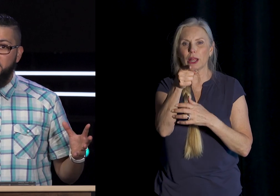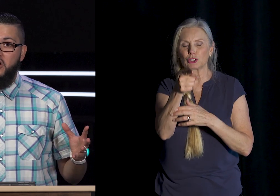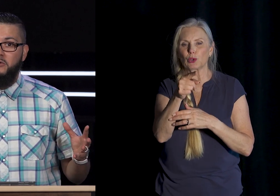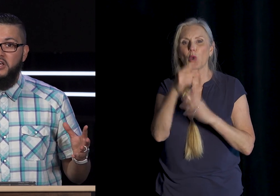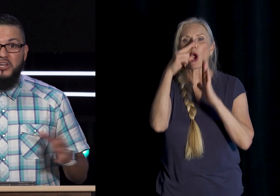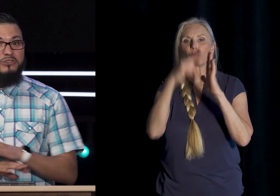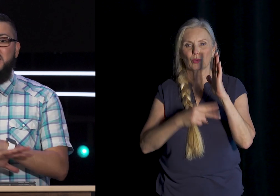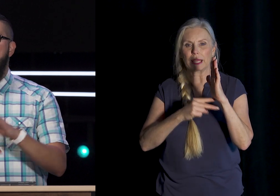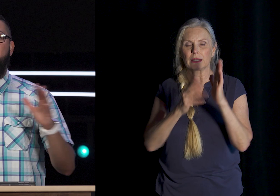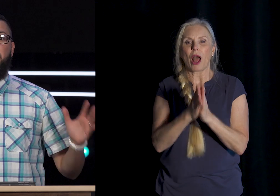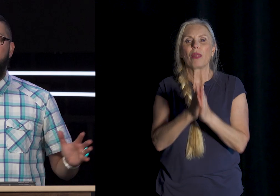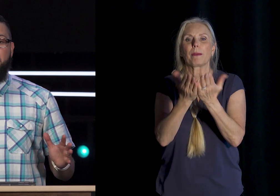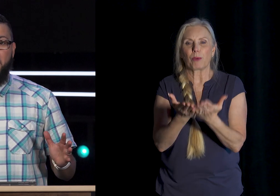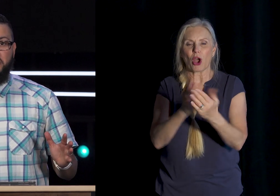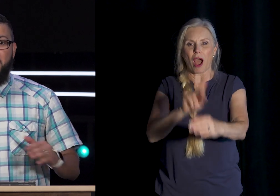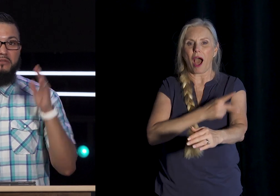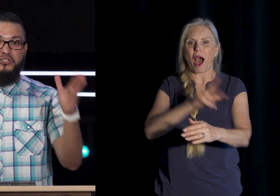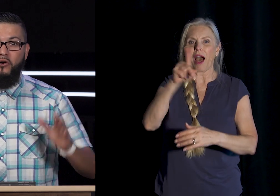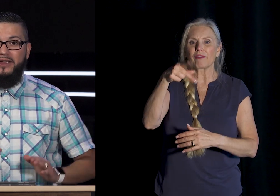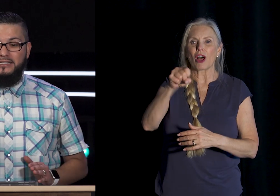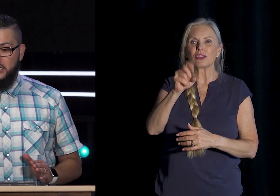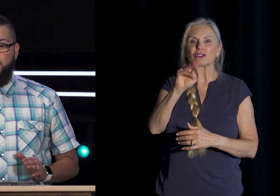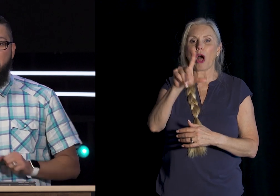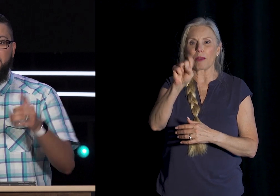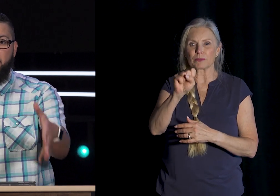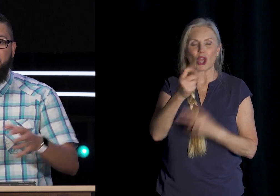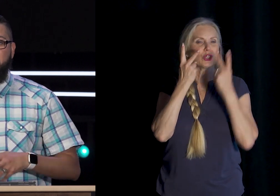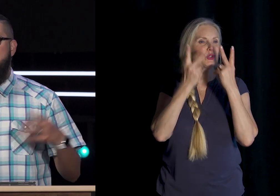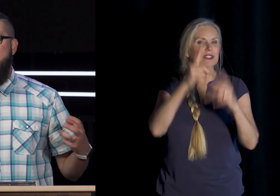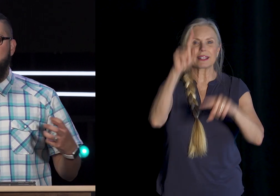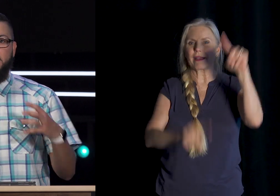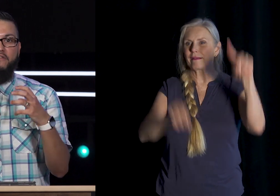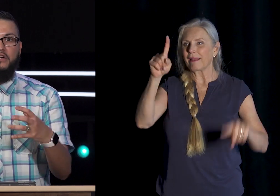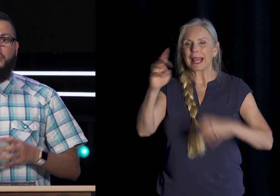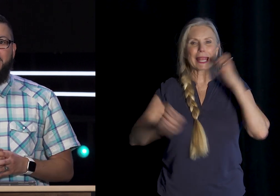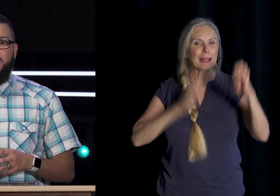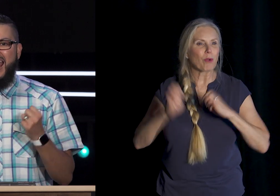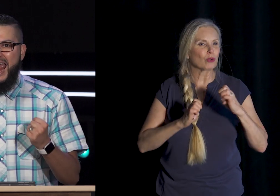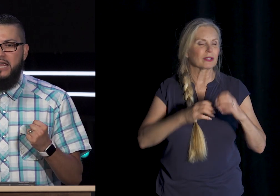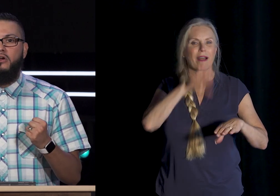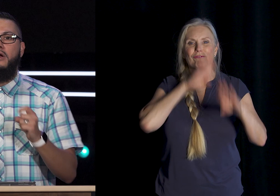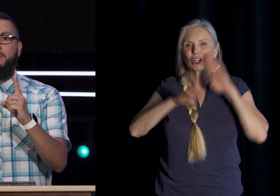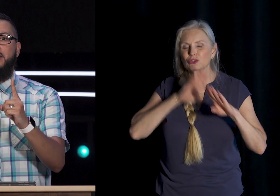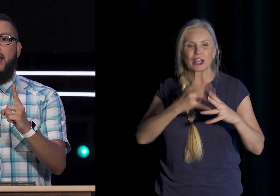Of Psalms You'll See Every Human Emotion From Joy To Despair Depression Angst Frustration Anger But Yet